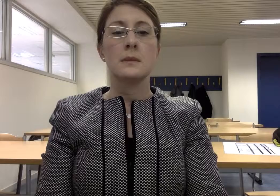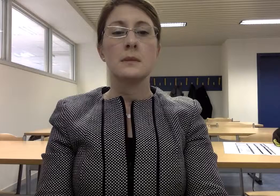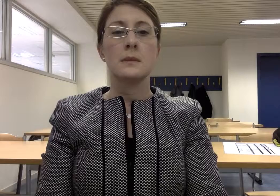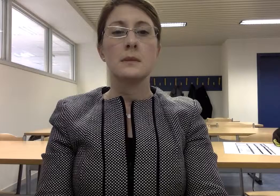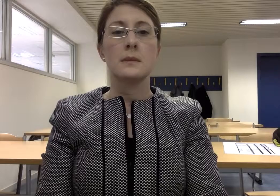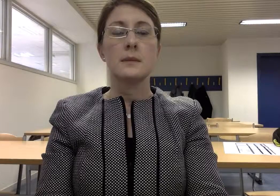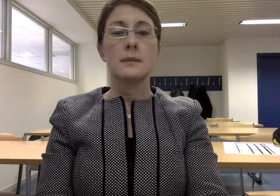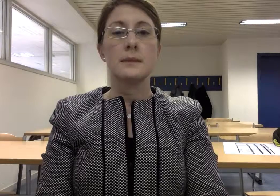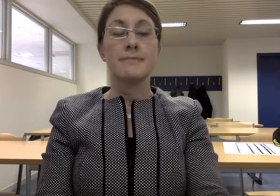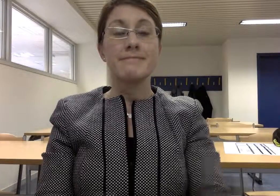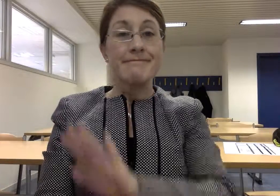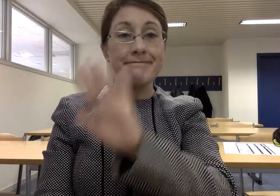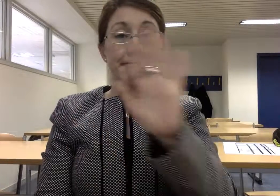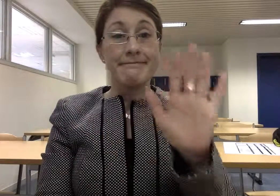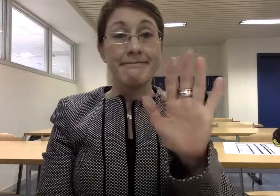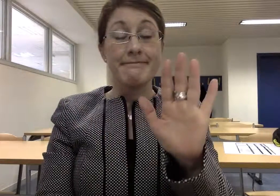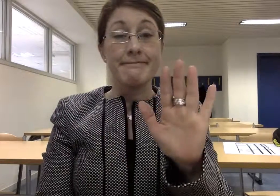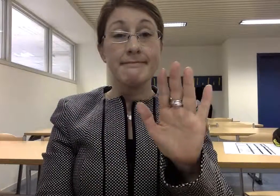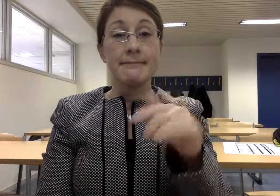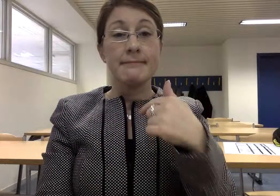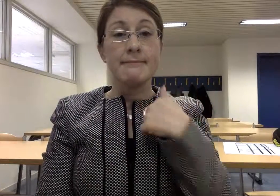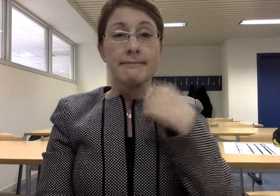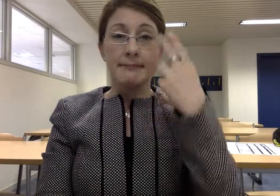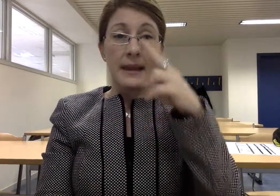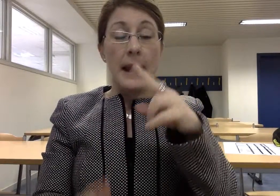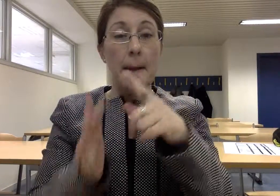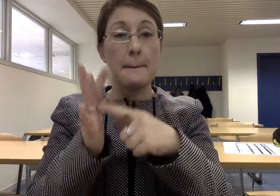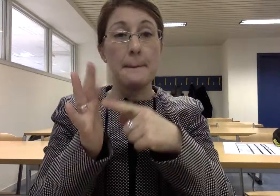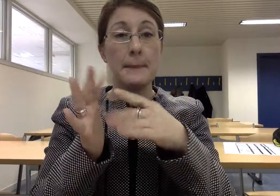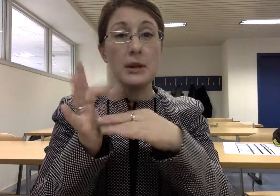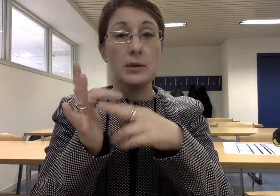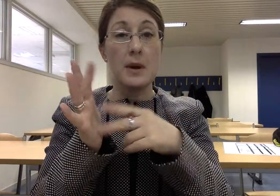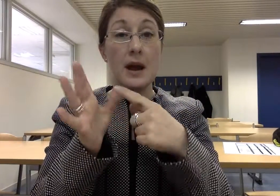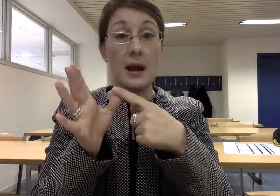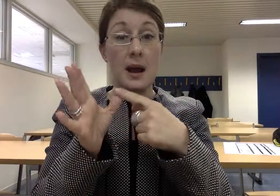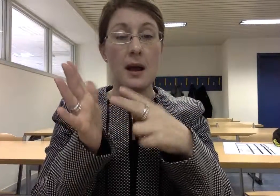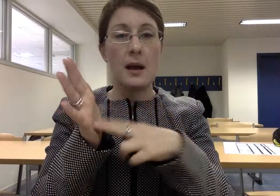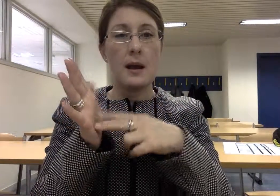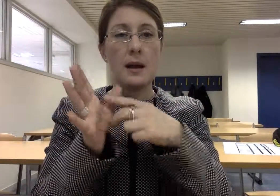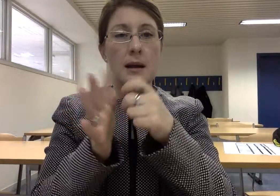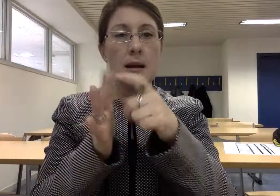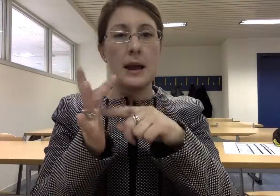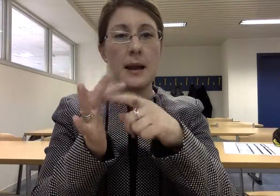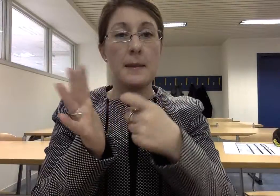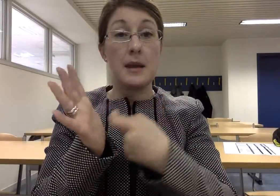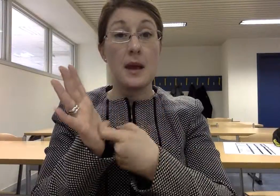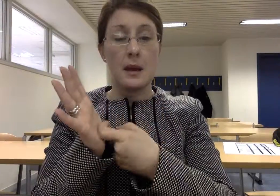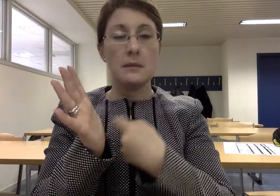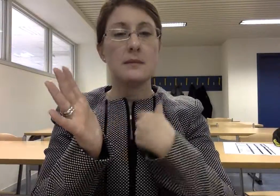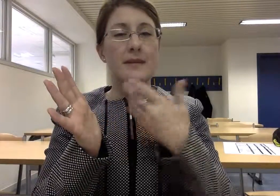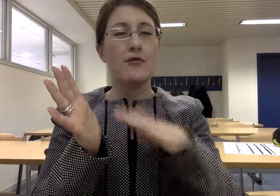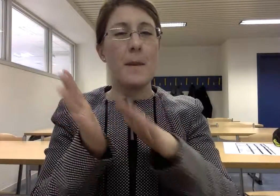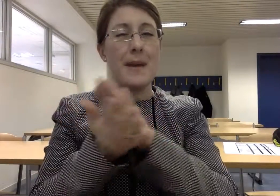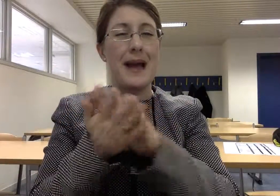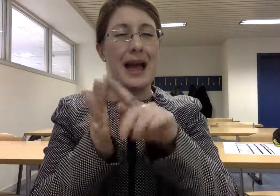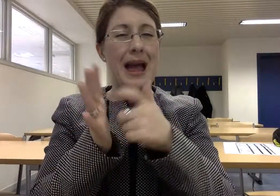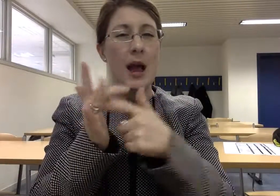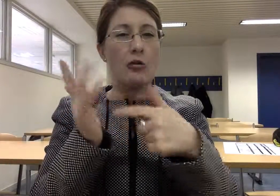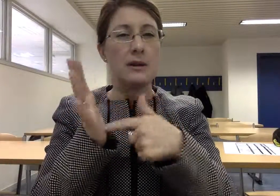time to do is go through all the powerpoints content wise and also figure out the clips